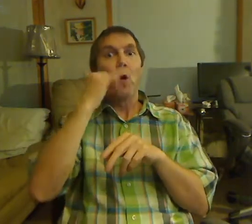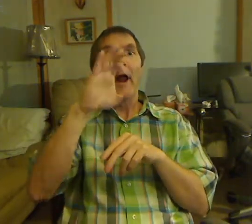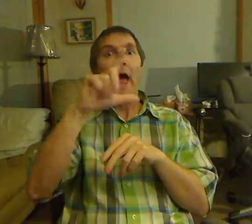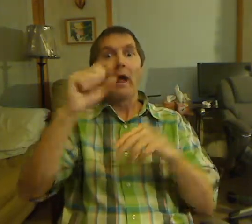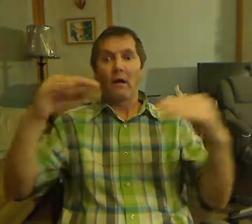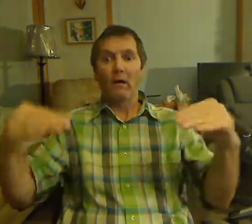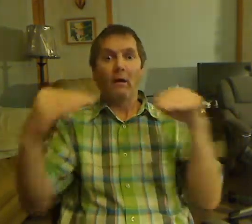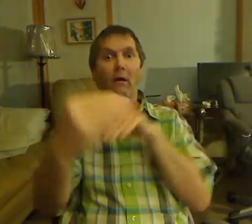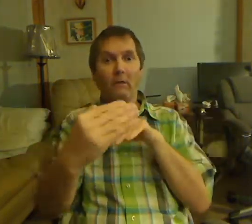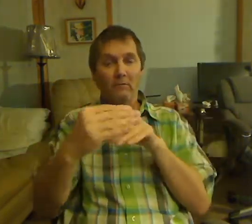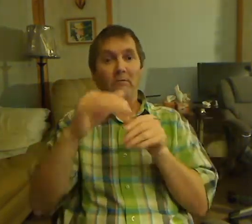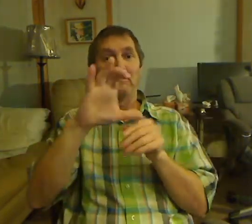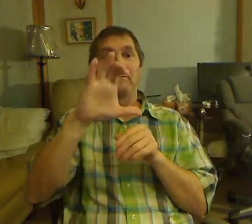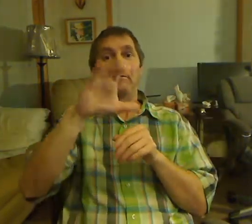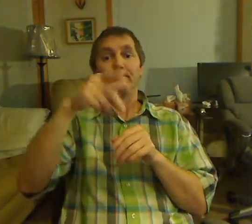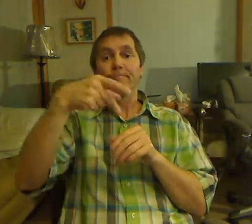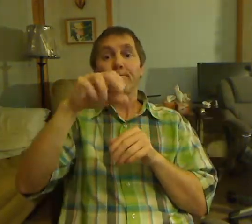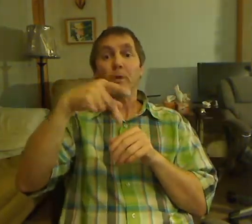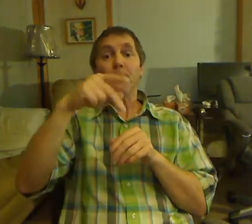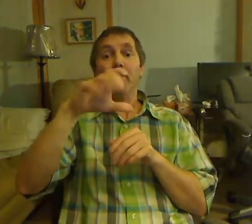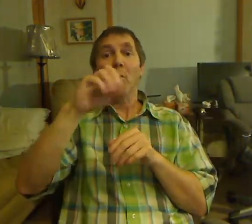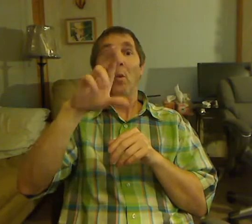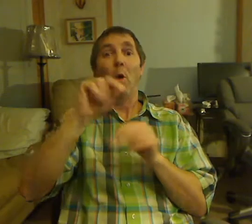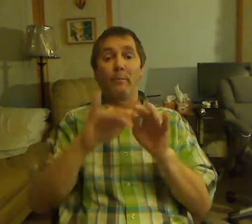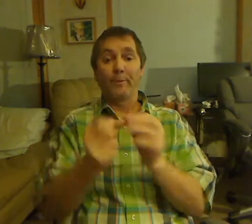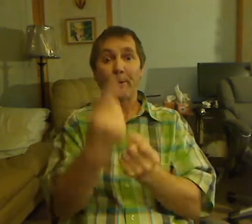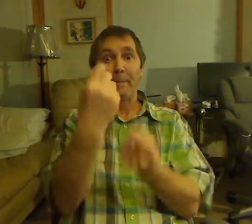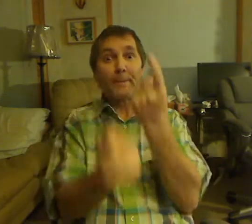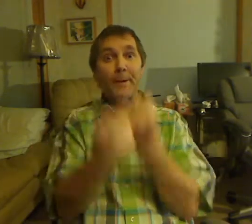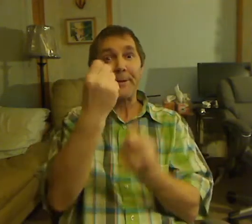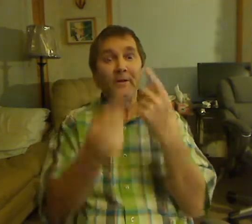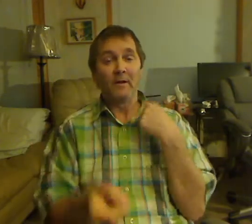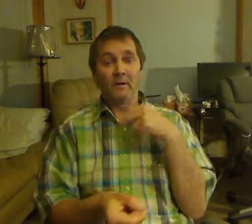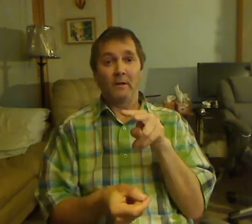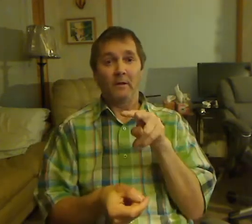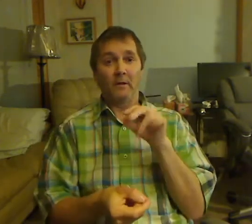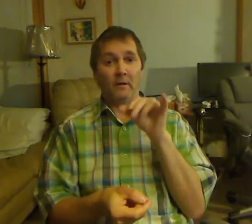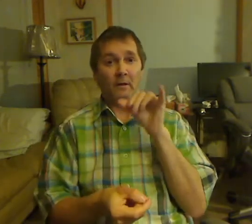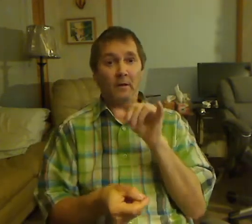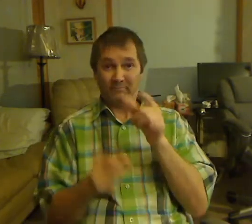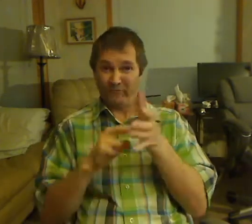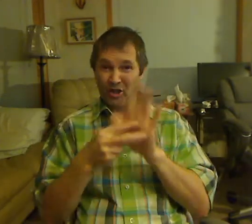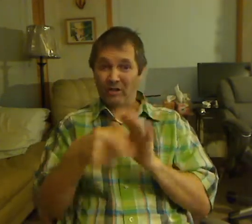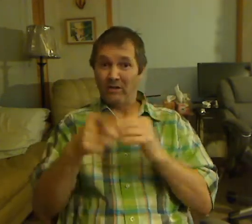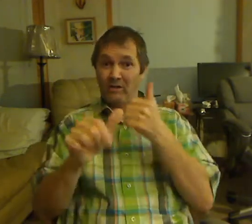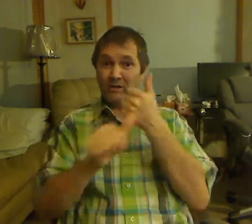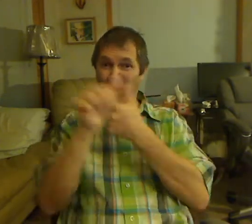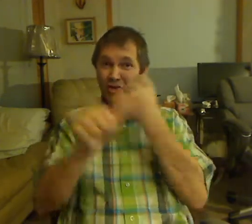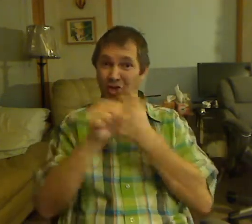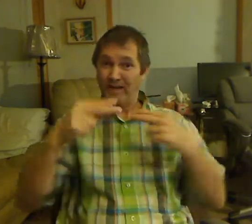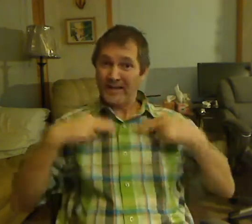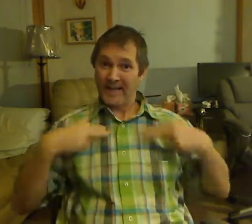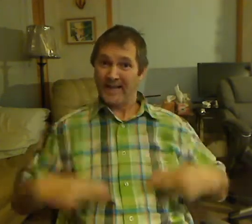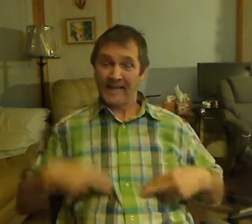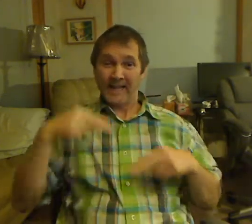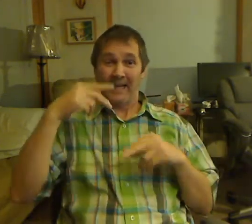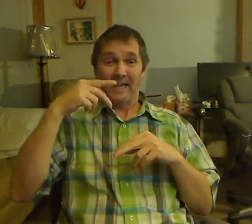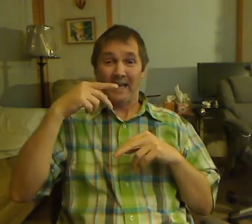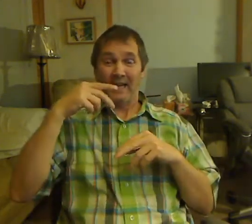Is this the artist formerly known as heaven? Who? One of the guest lists. Yes, it's just been a pursuit of race.